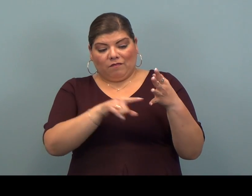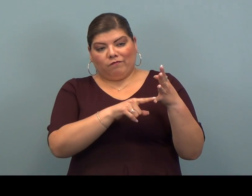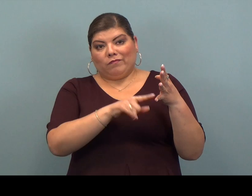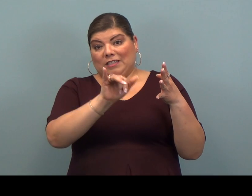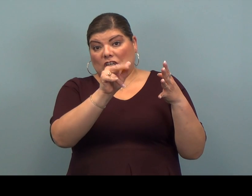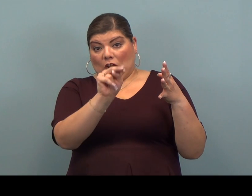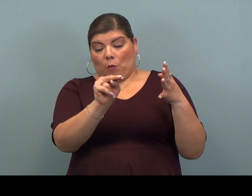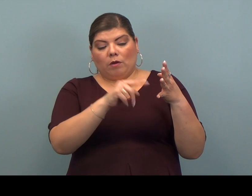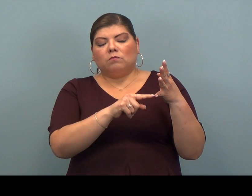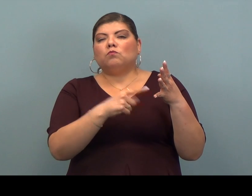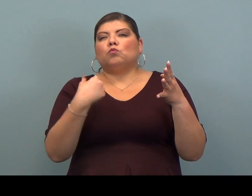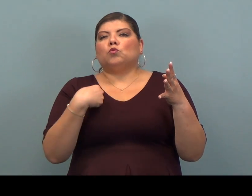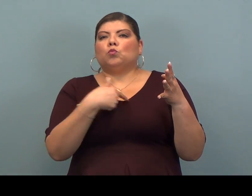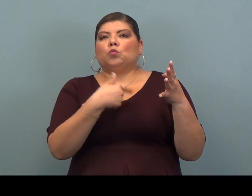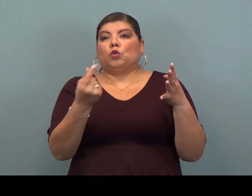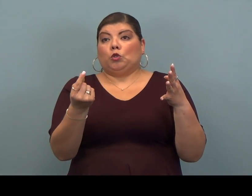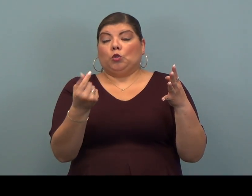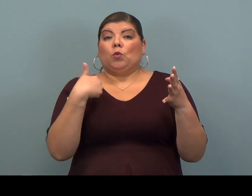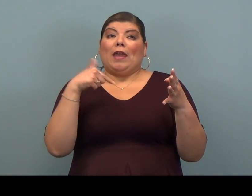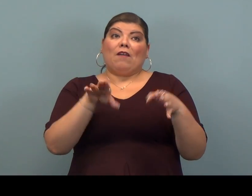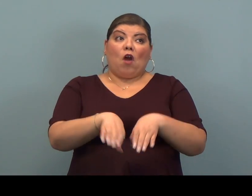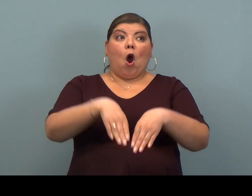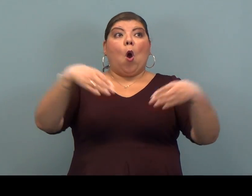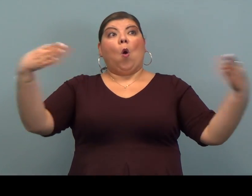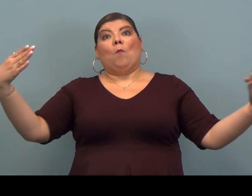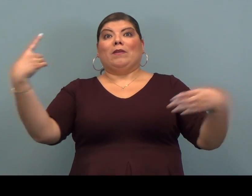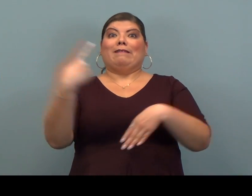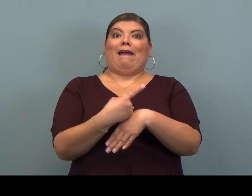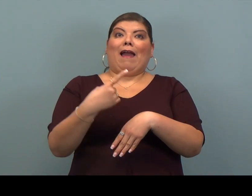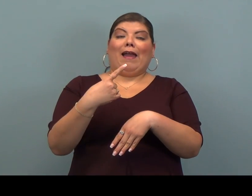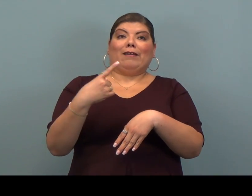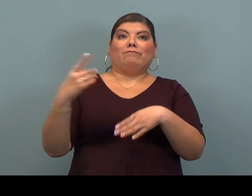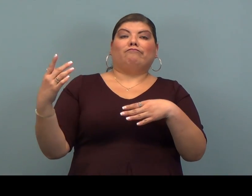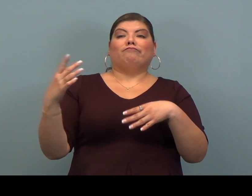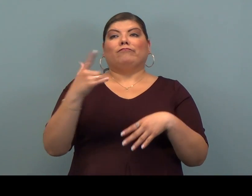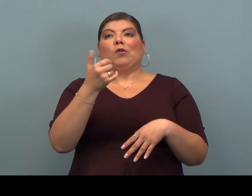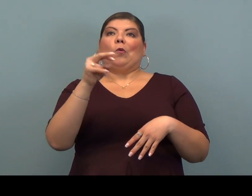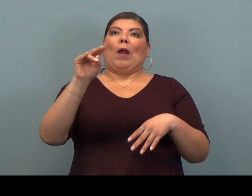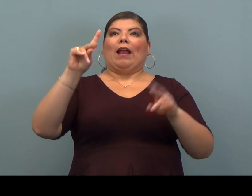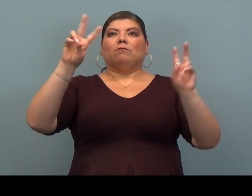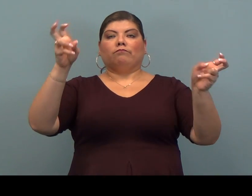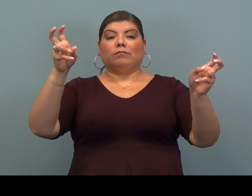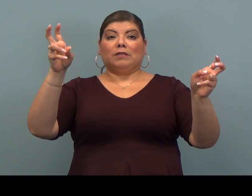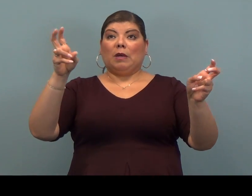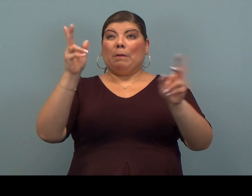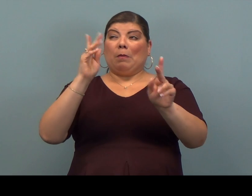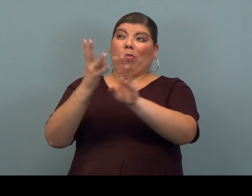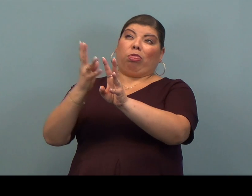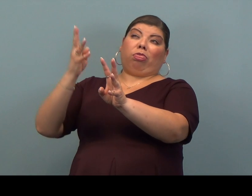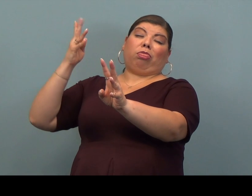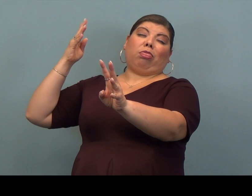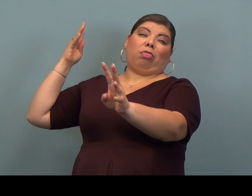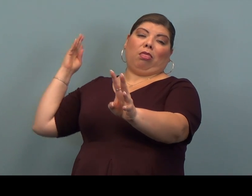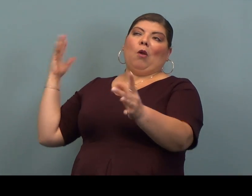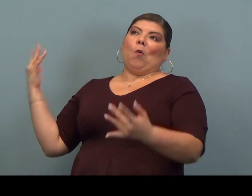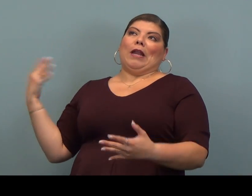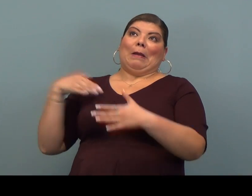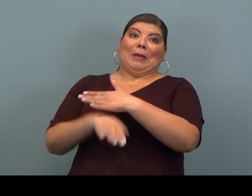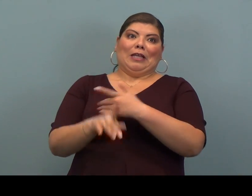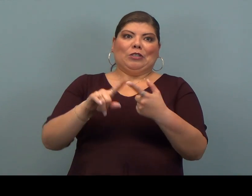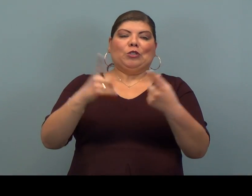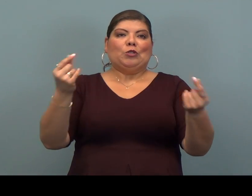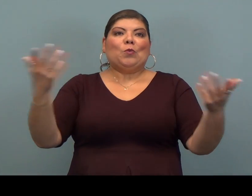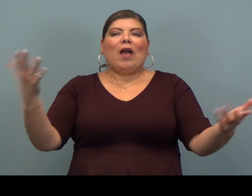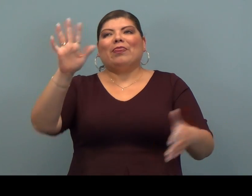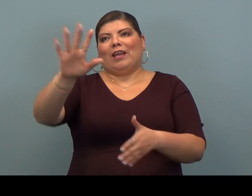January, we have our grand opening day. People are going to be lined up outside of our door waiting to come in to get their